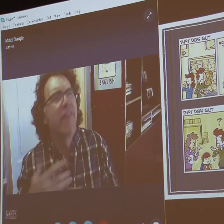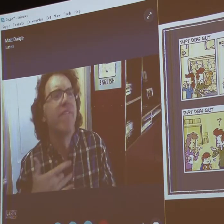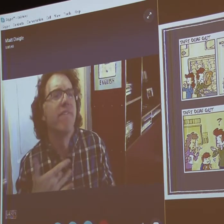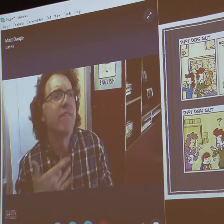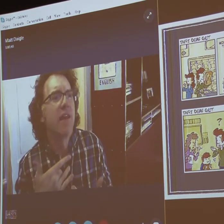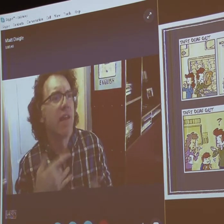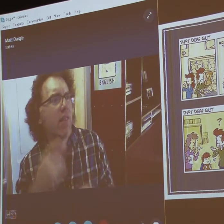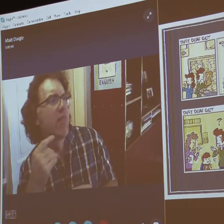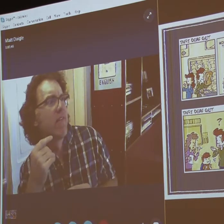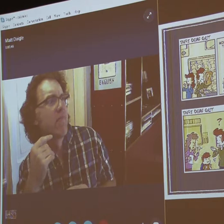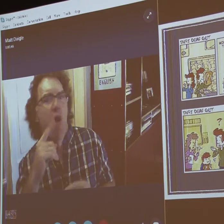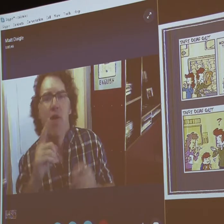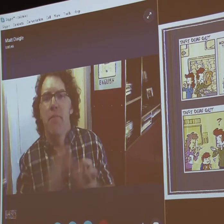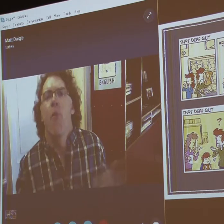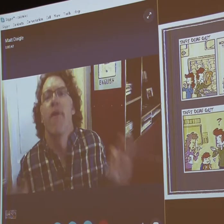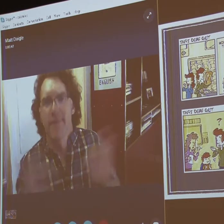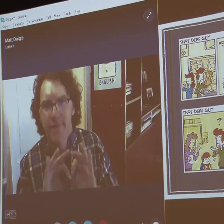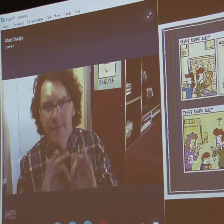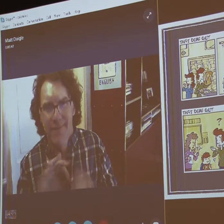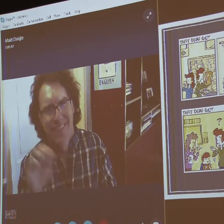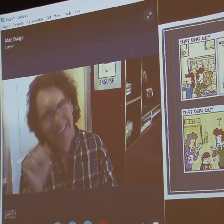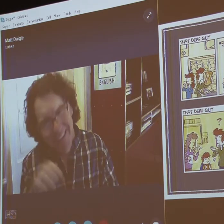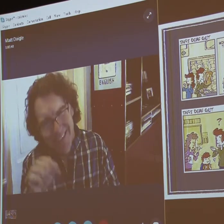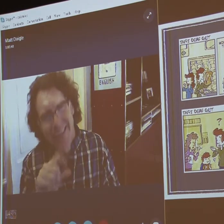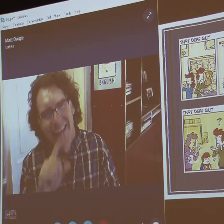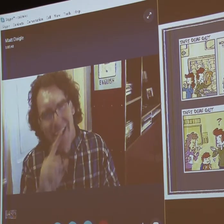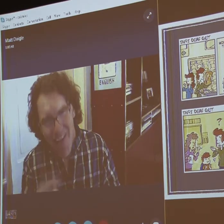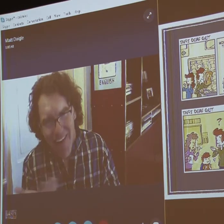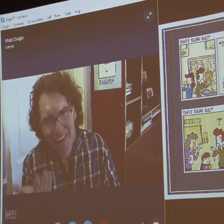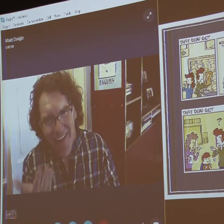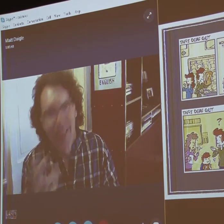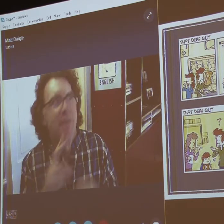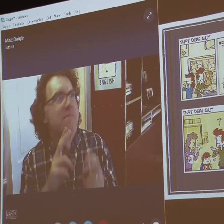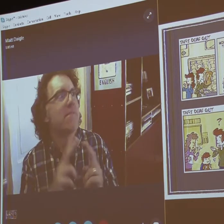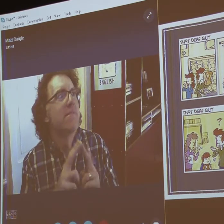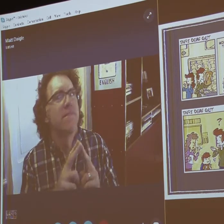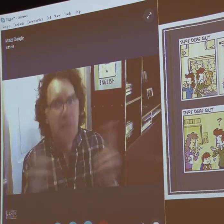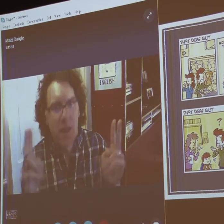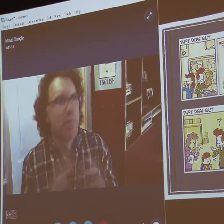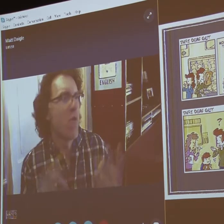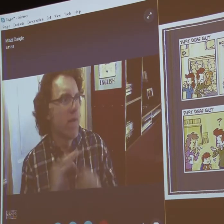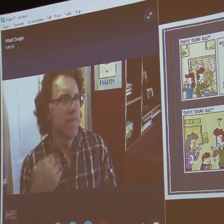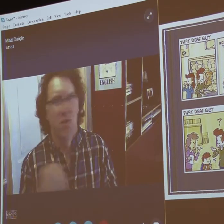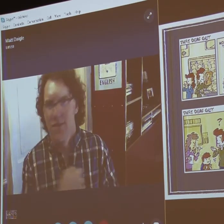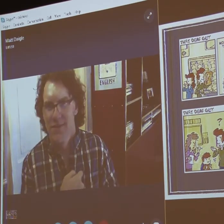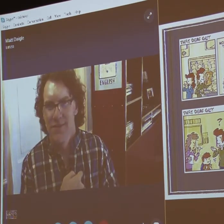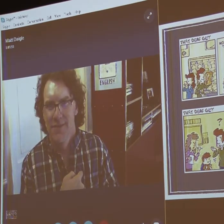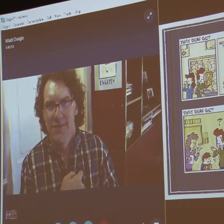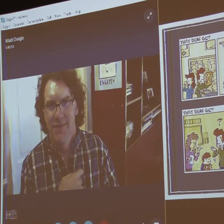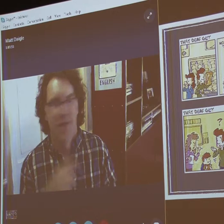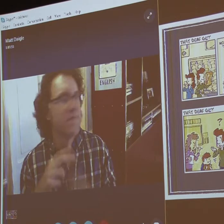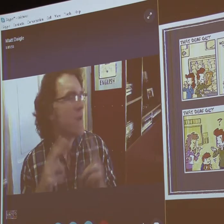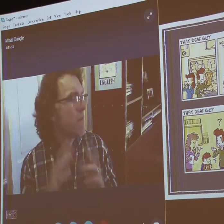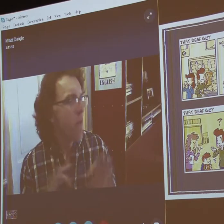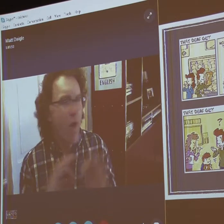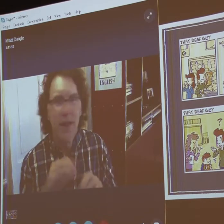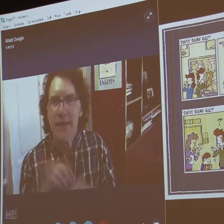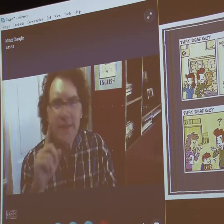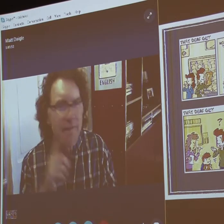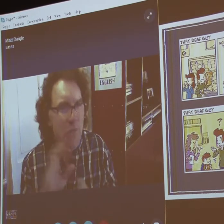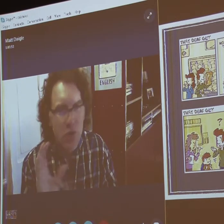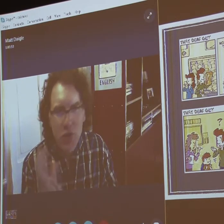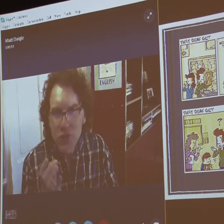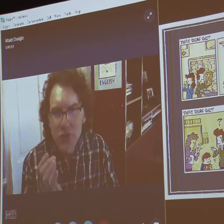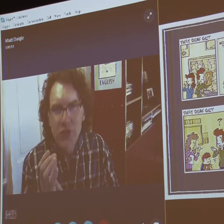sometimes feel that, you know, they're left out of the larger deaf culture.